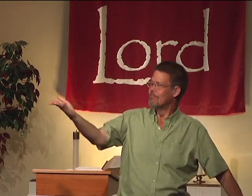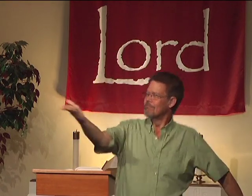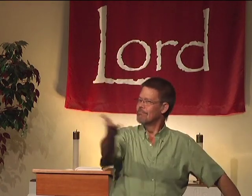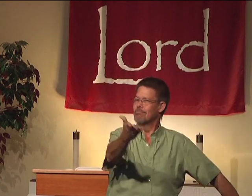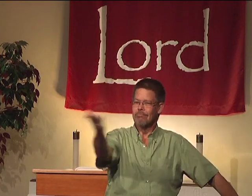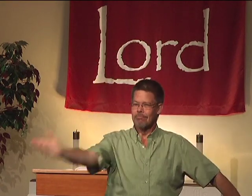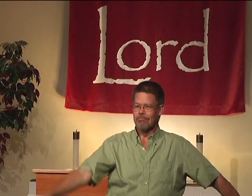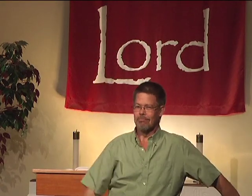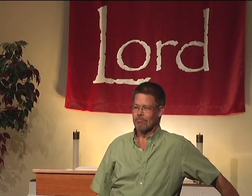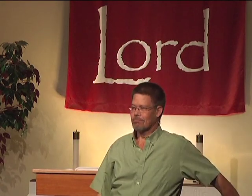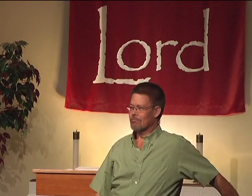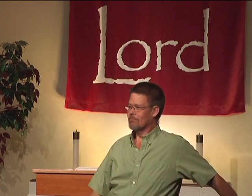morning.